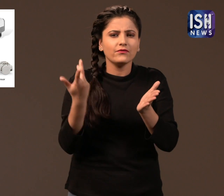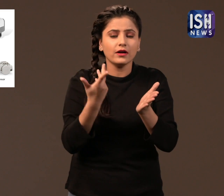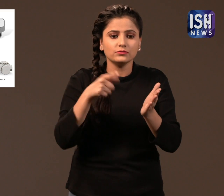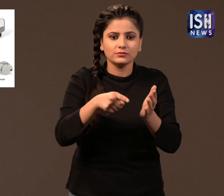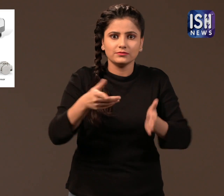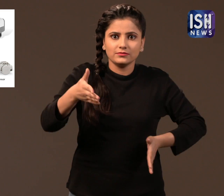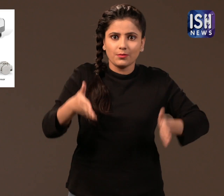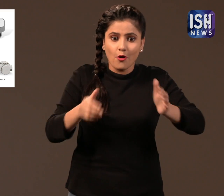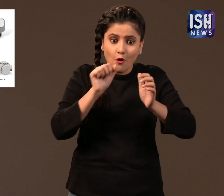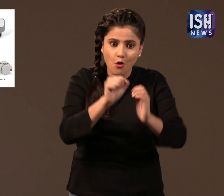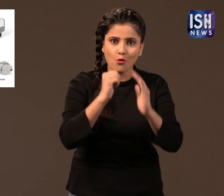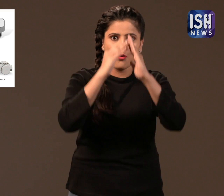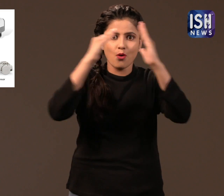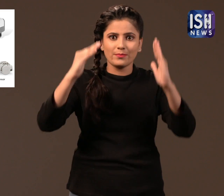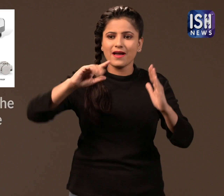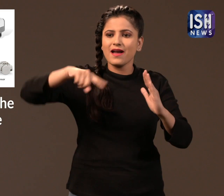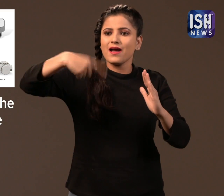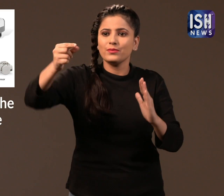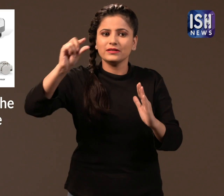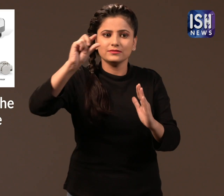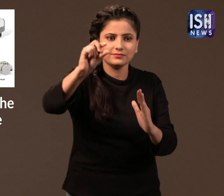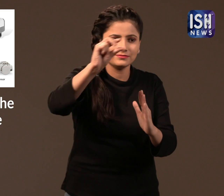sensors which are placed around the house.